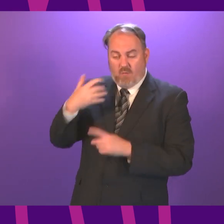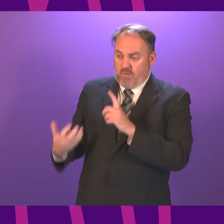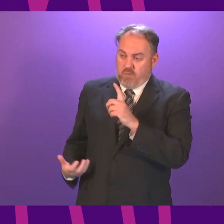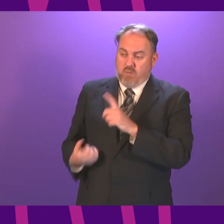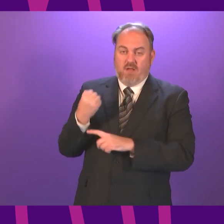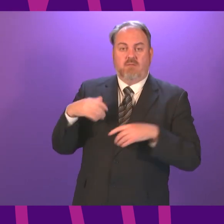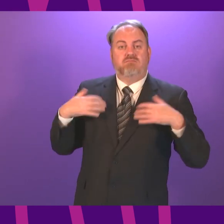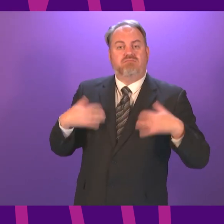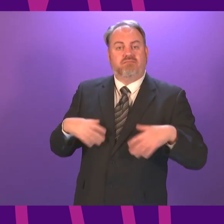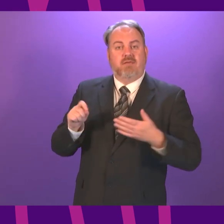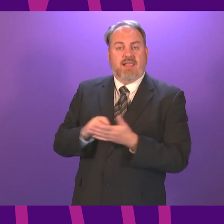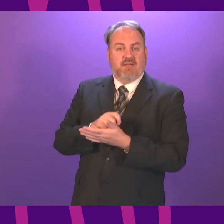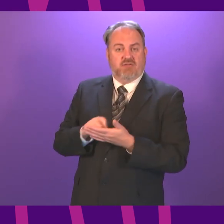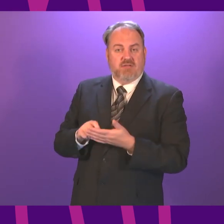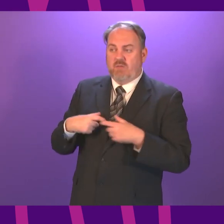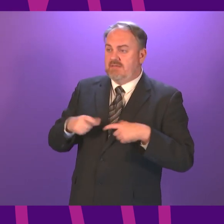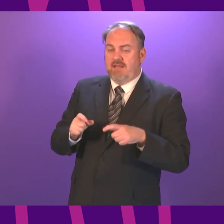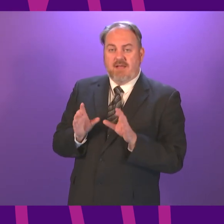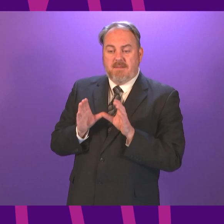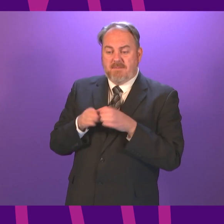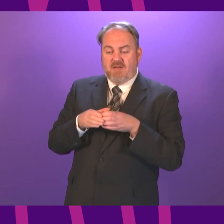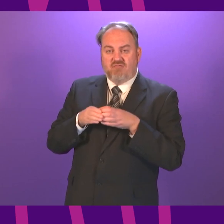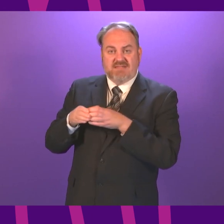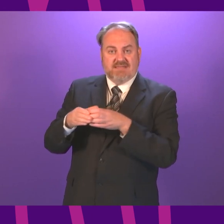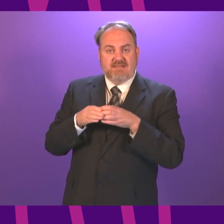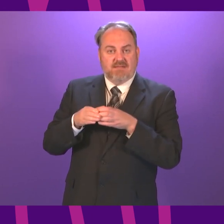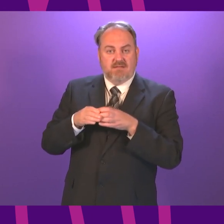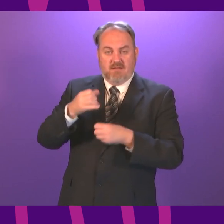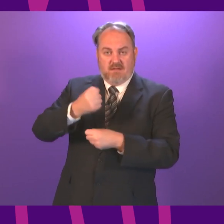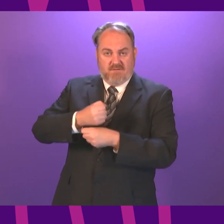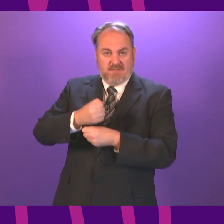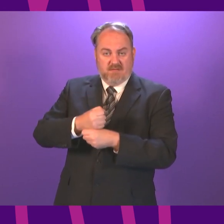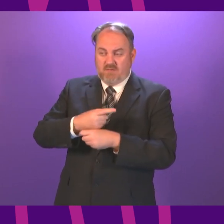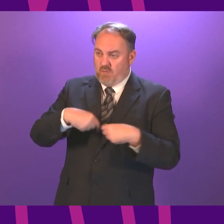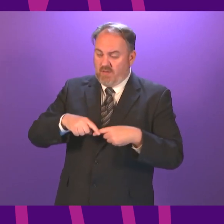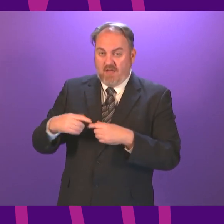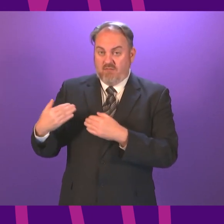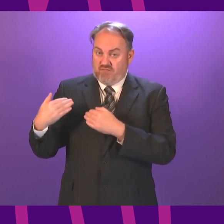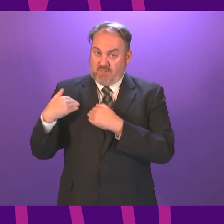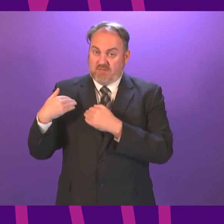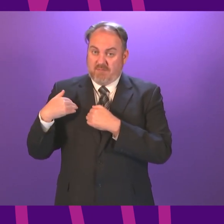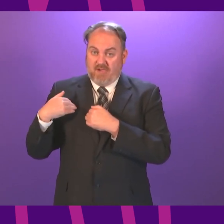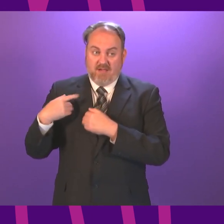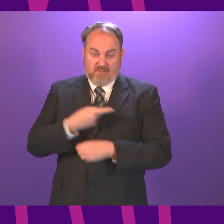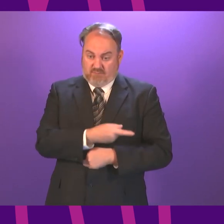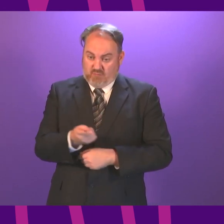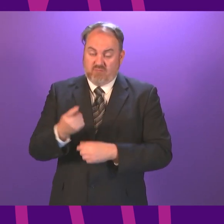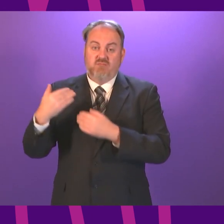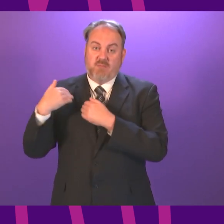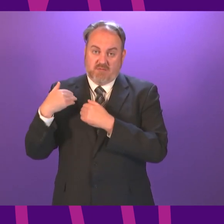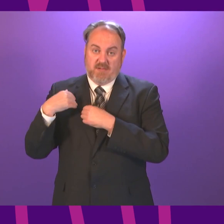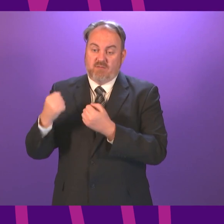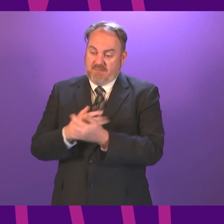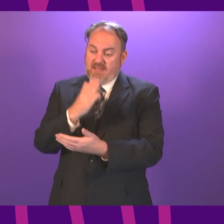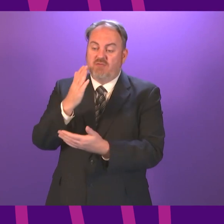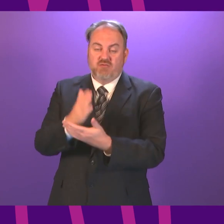enjoyed we are a minority Government and therefore it is incumbent on all of us to work together to make sure that that scrutiny